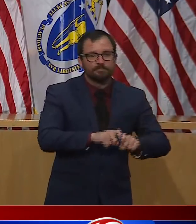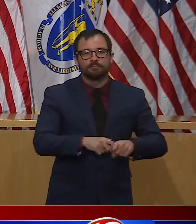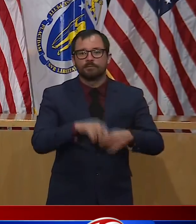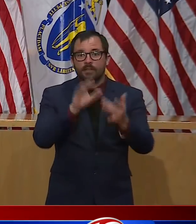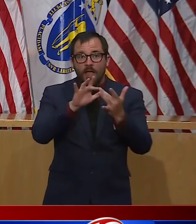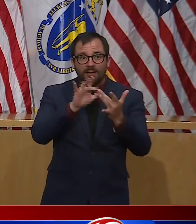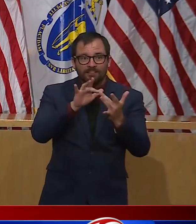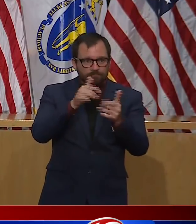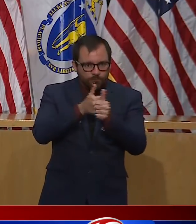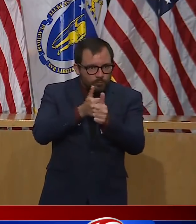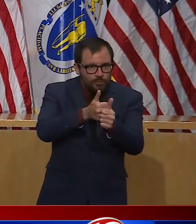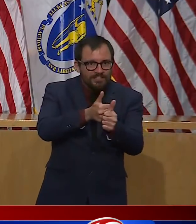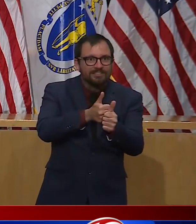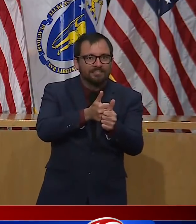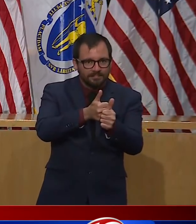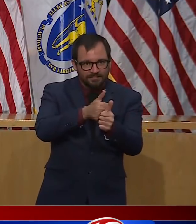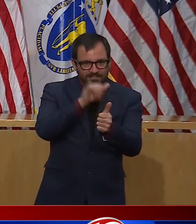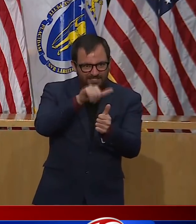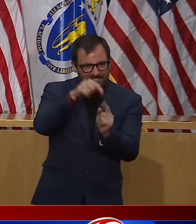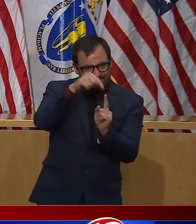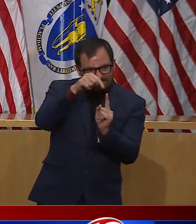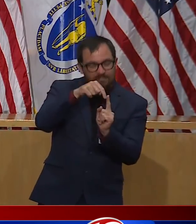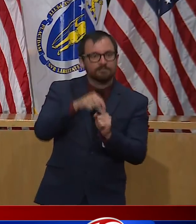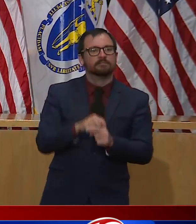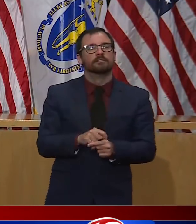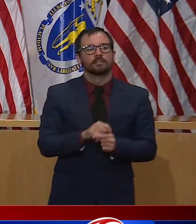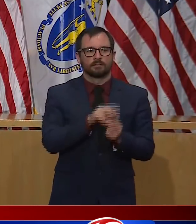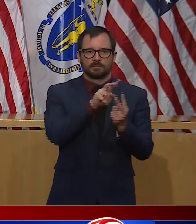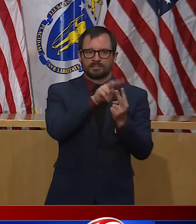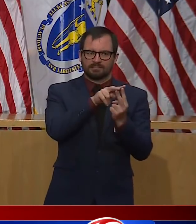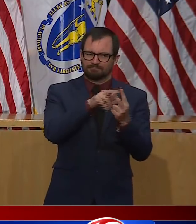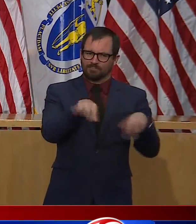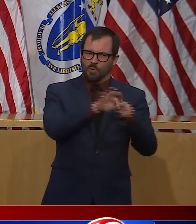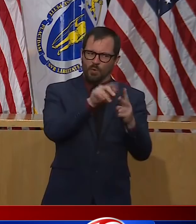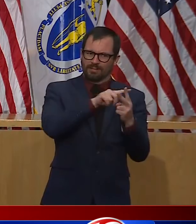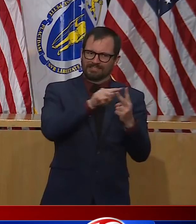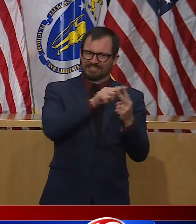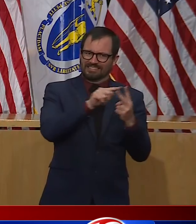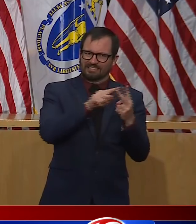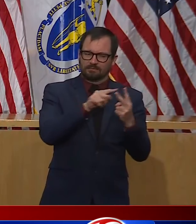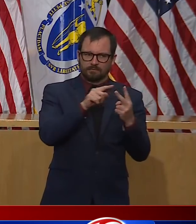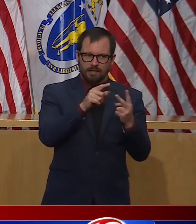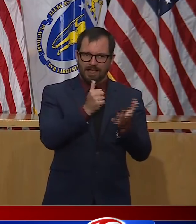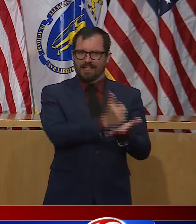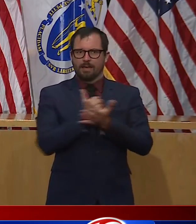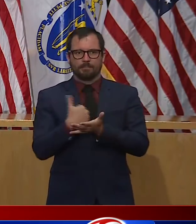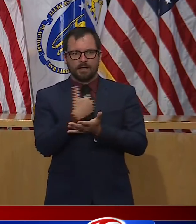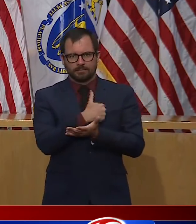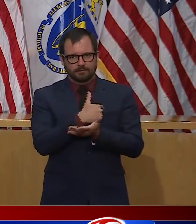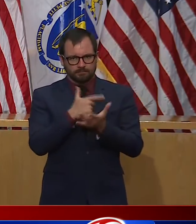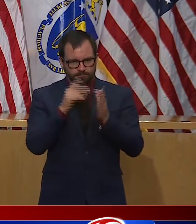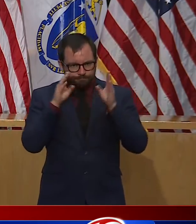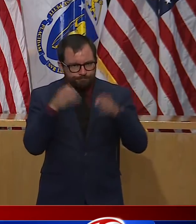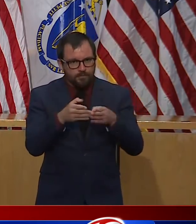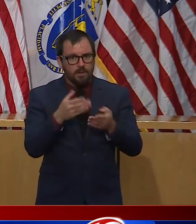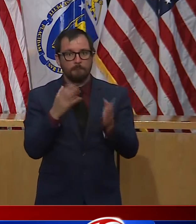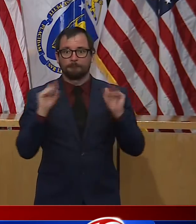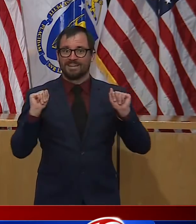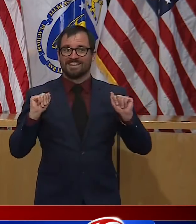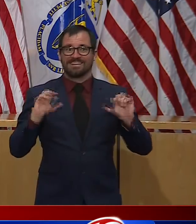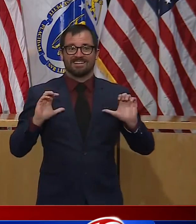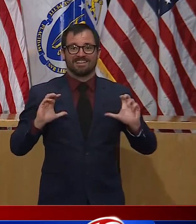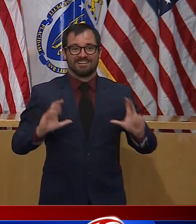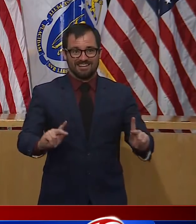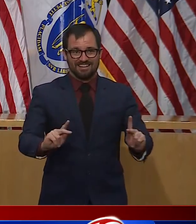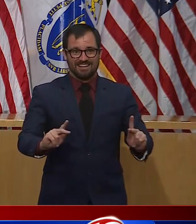to keep the economy moving. As I've said before, we have all been doing our jobs to fight back.